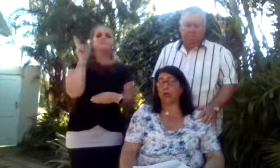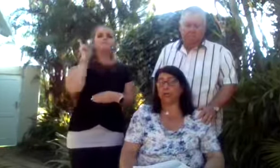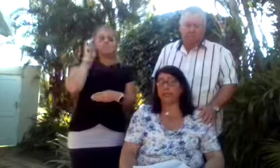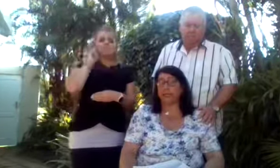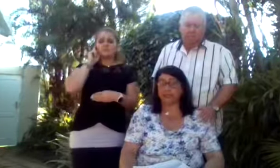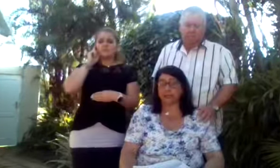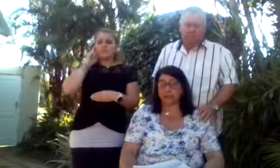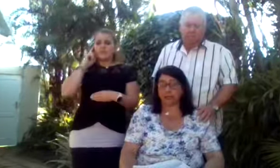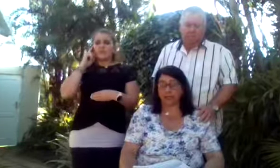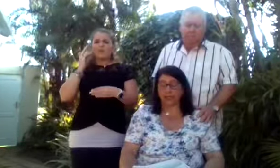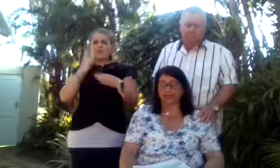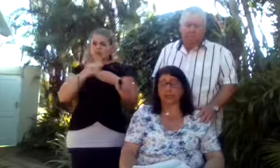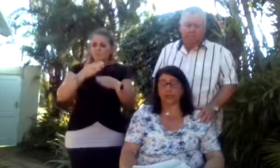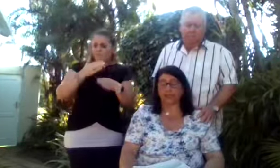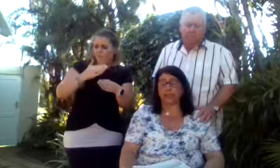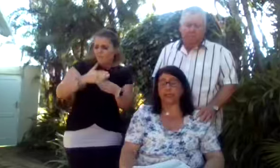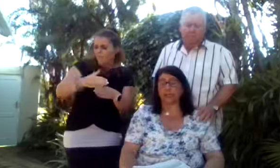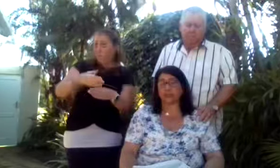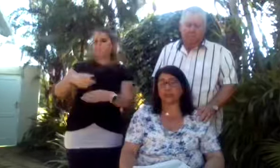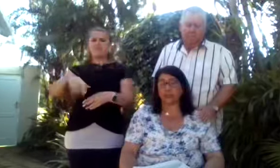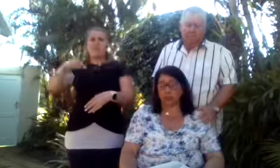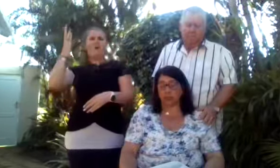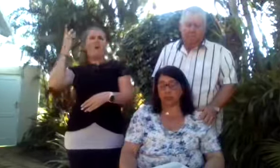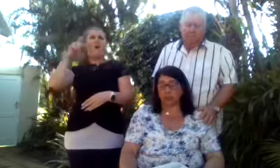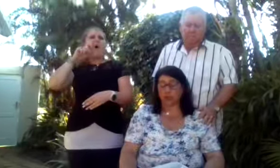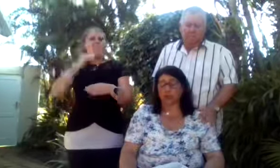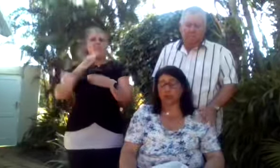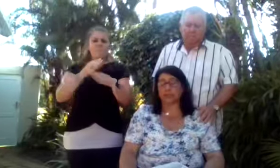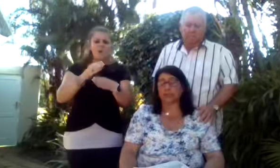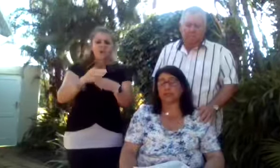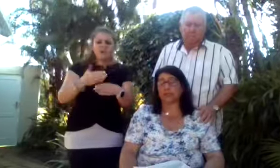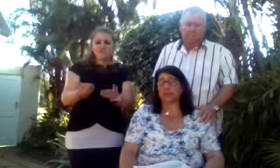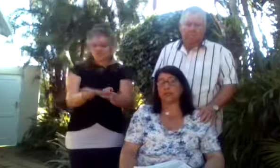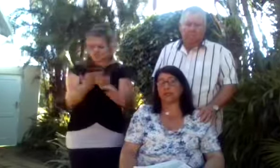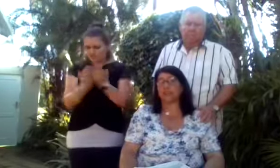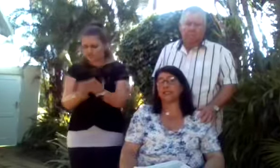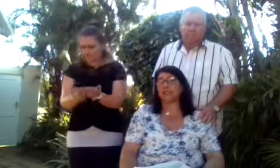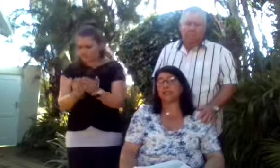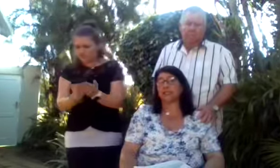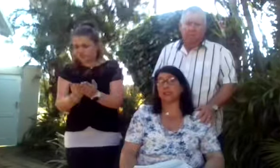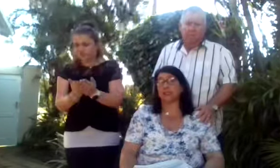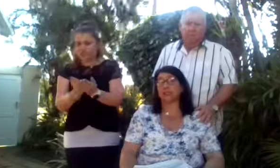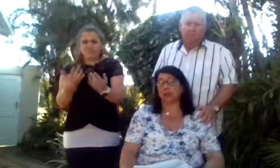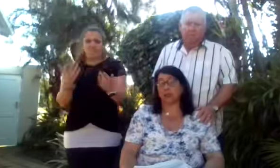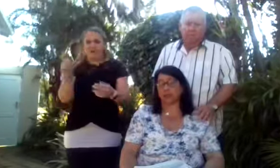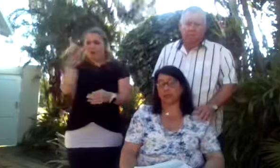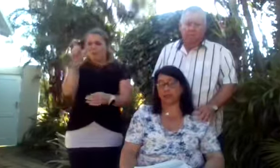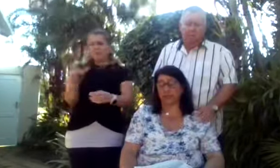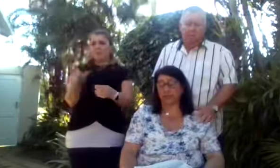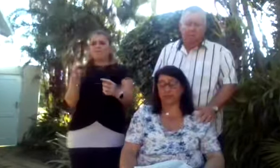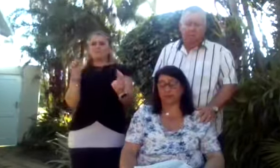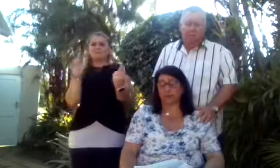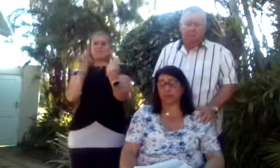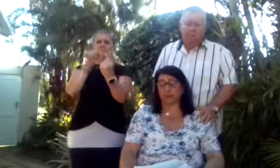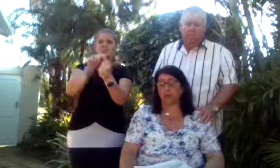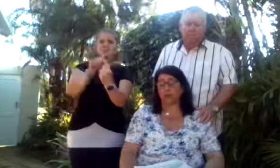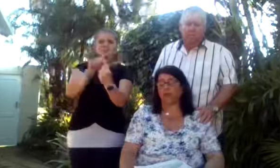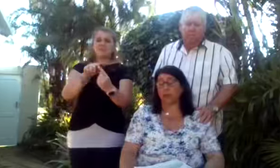colleagues, ex-colleagues, students, acquaintances, classmates.